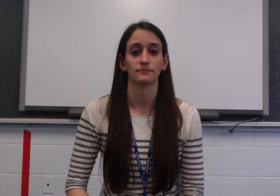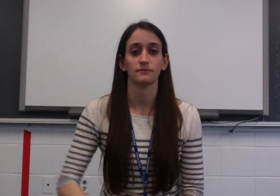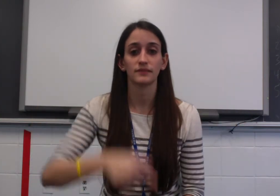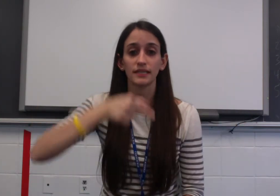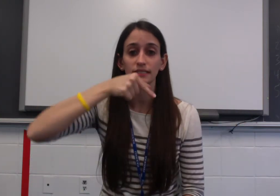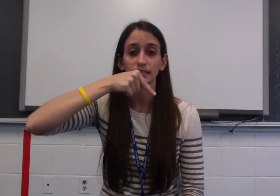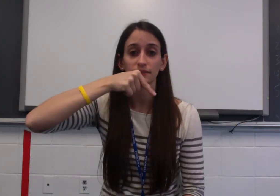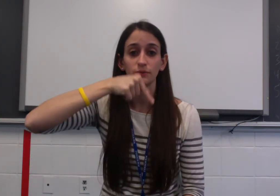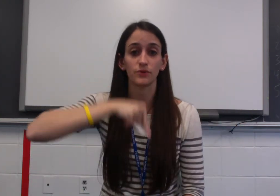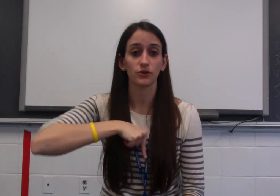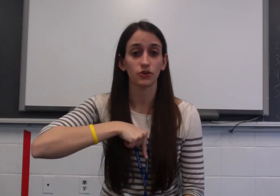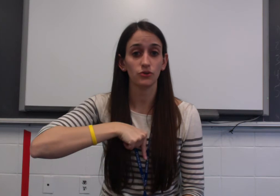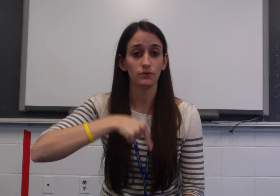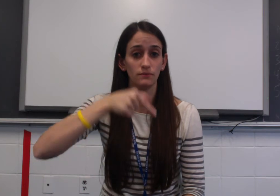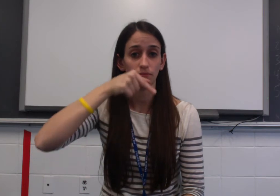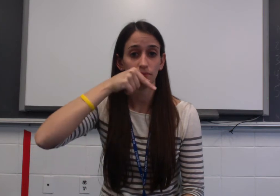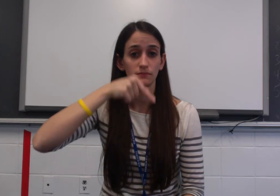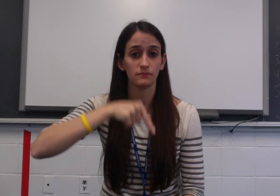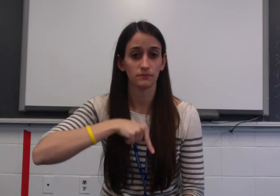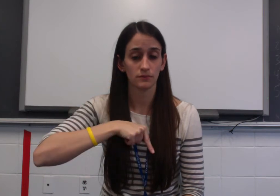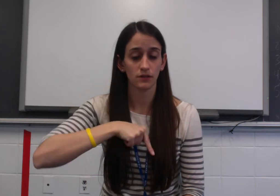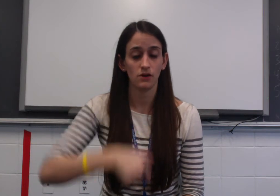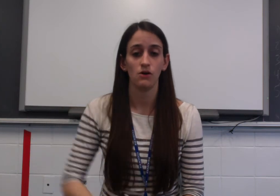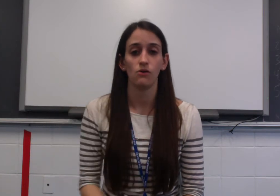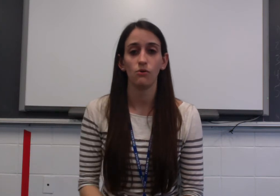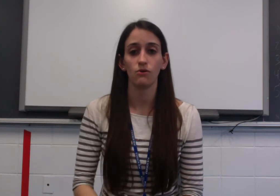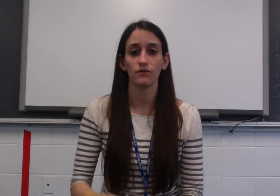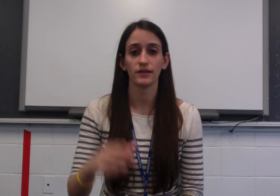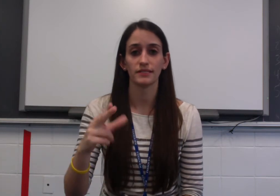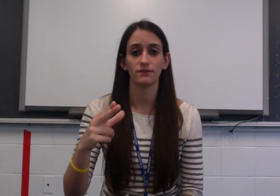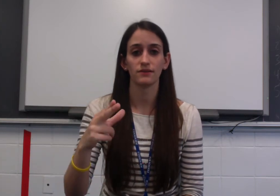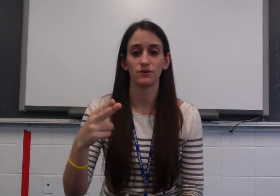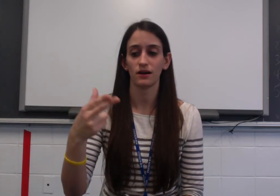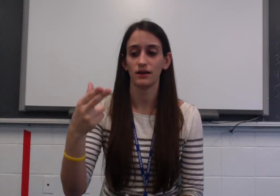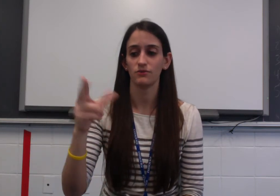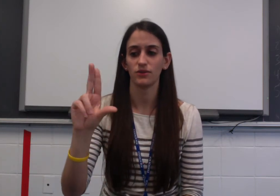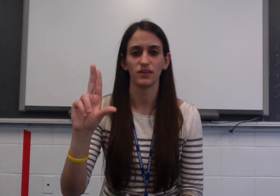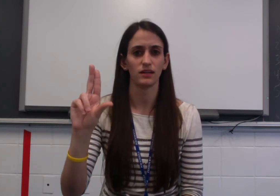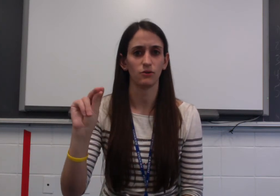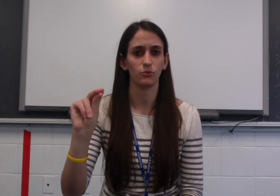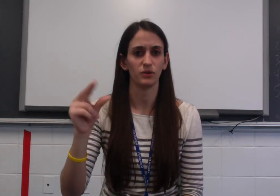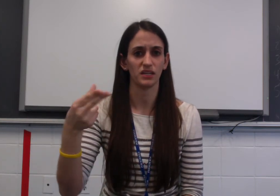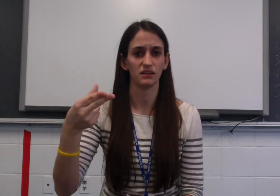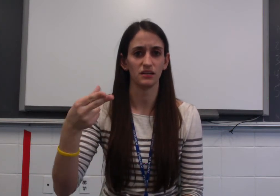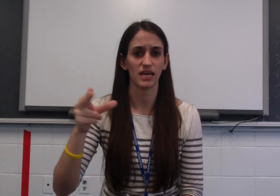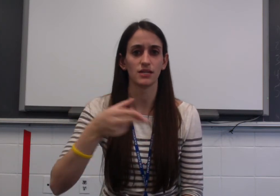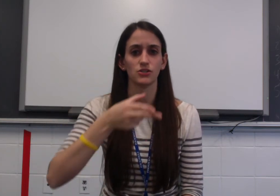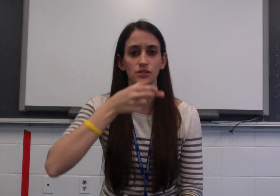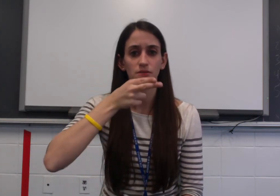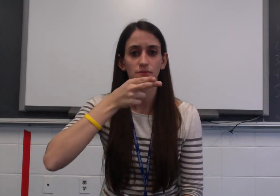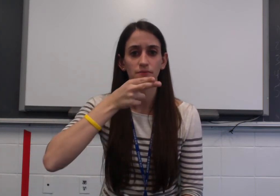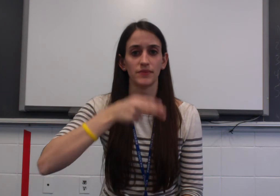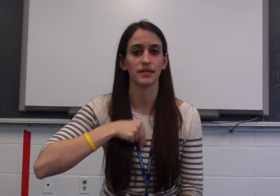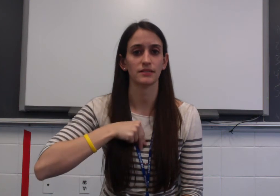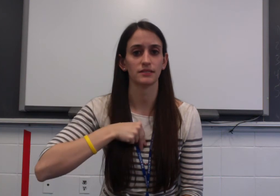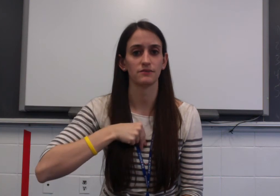Thanksgiving with a Q. Or Thanksgiving kind of with an open H. Thanksgiving.